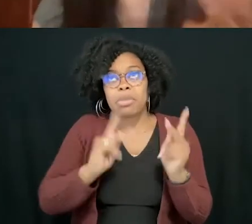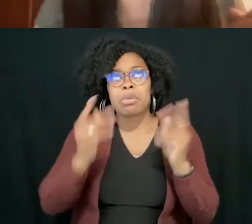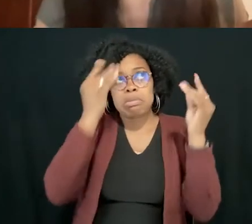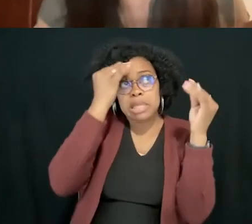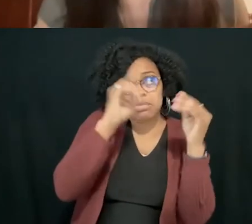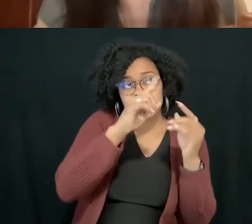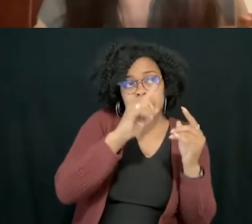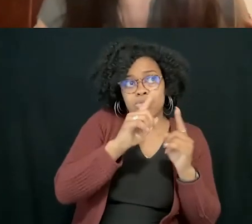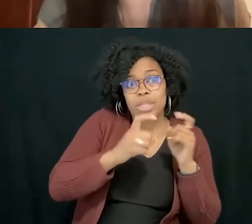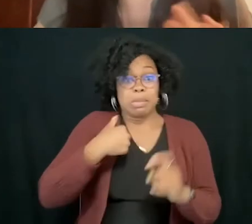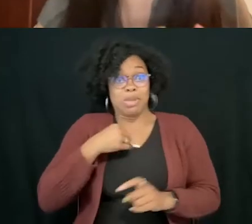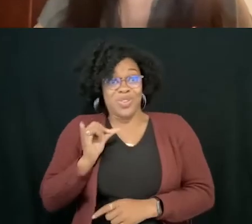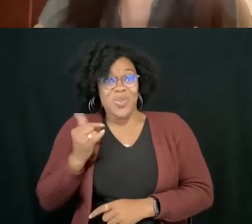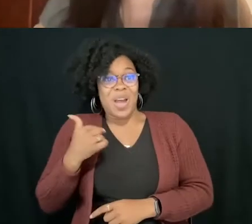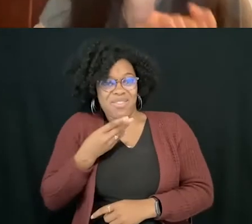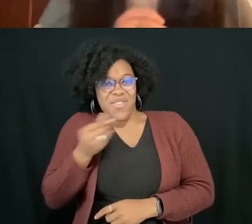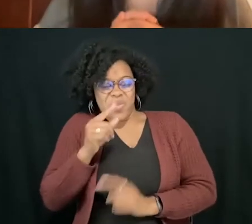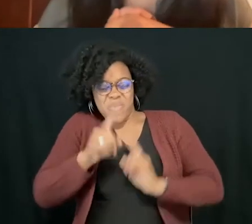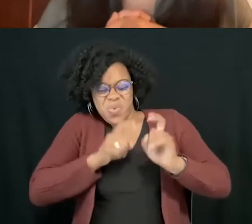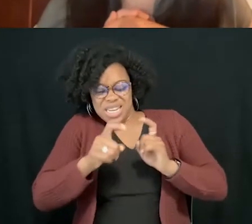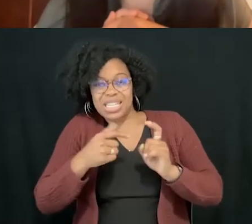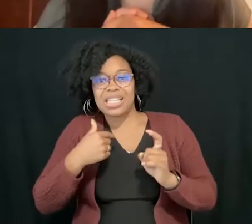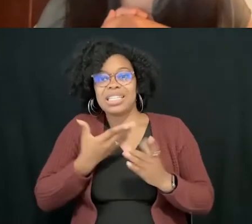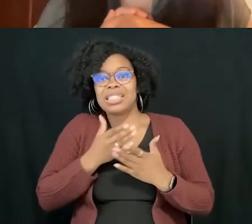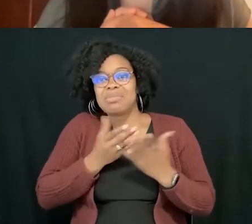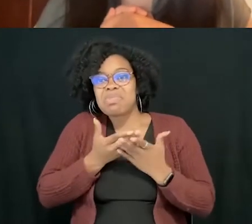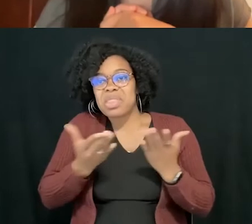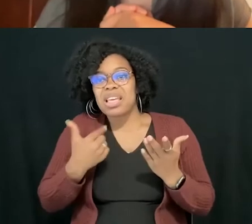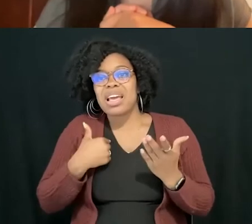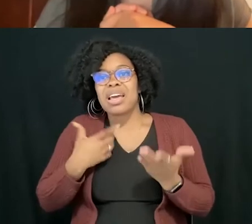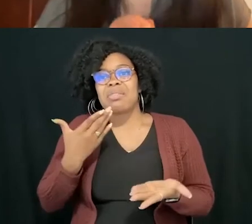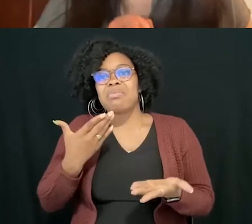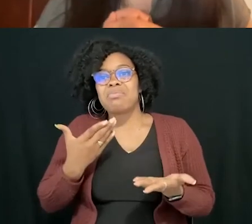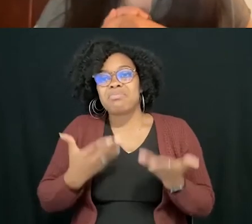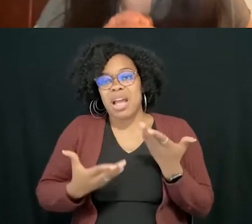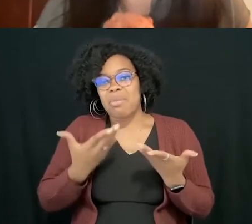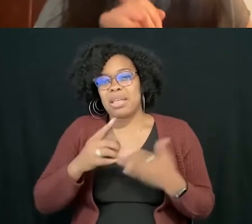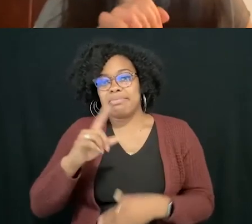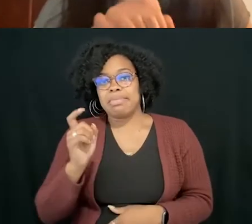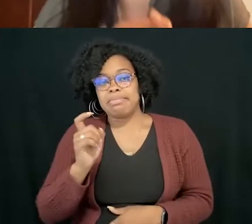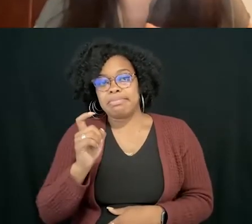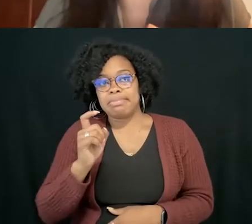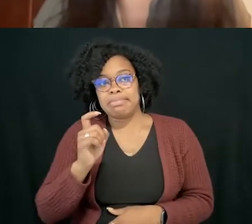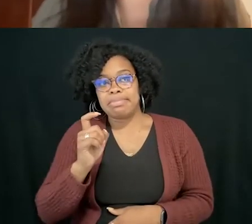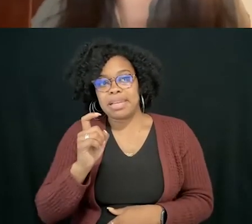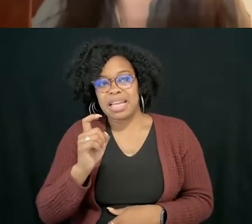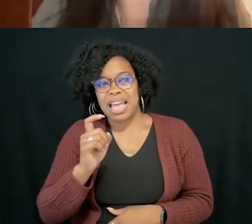and I have some questions, too, for you questions that I some of the questions I've asked. Before I know of Corey and I and